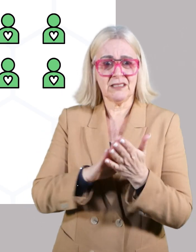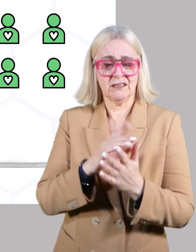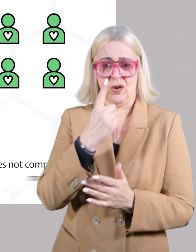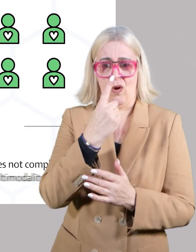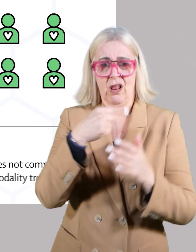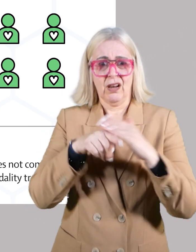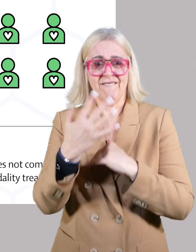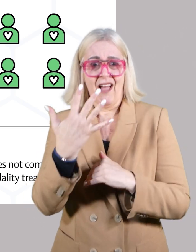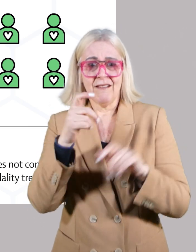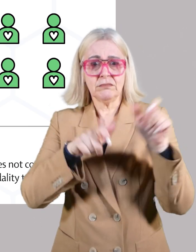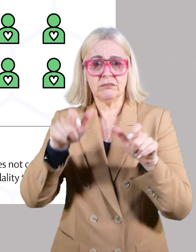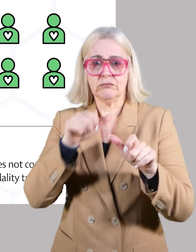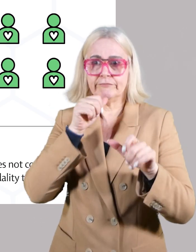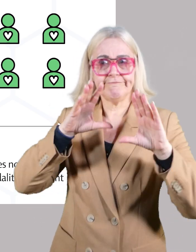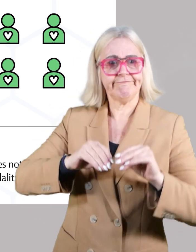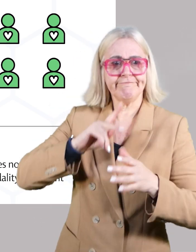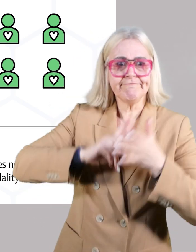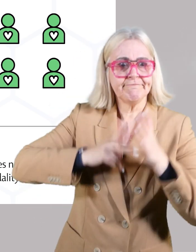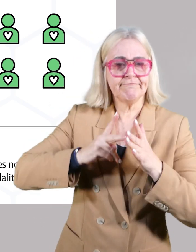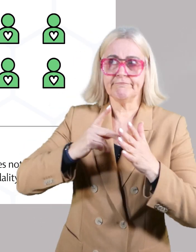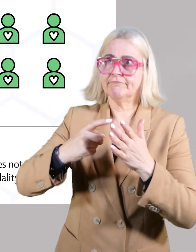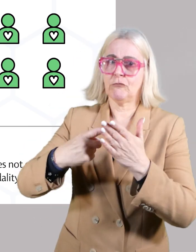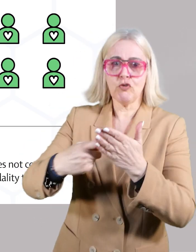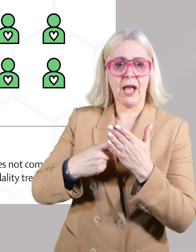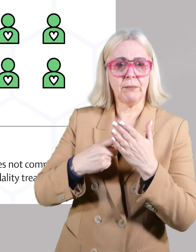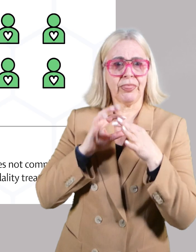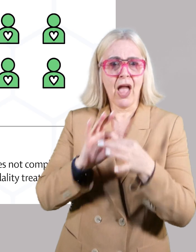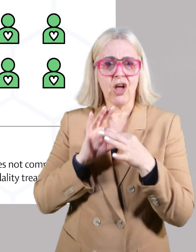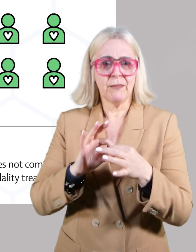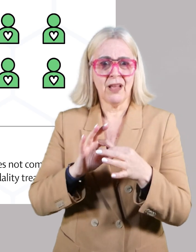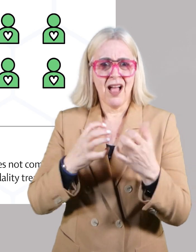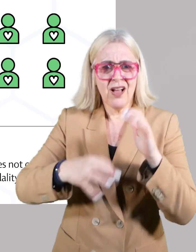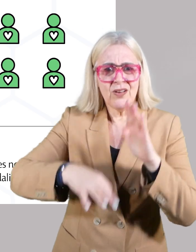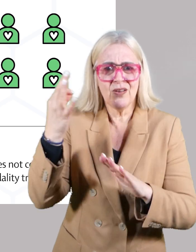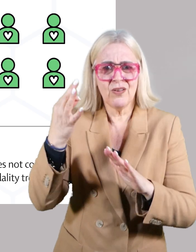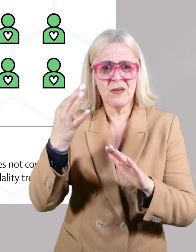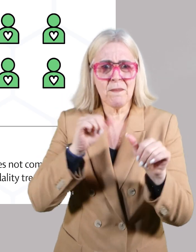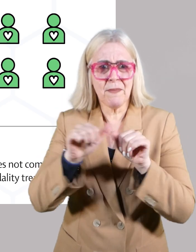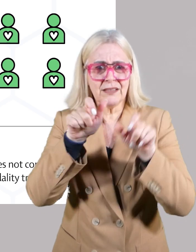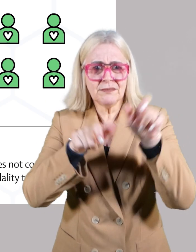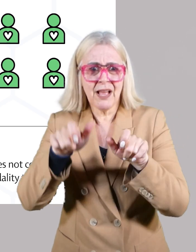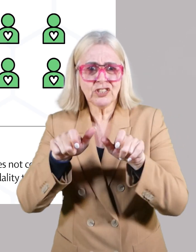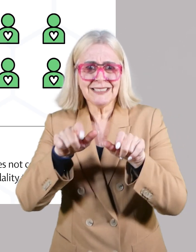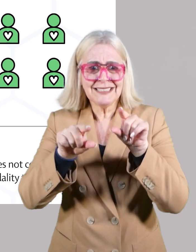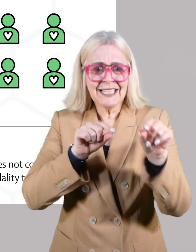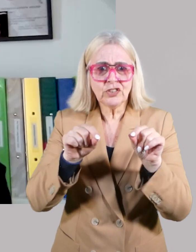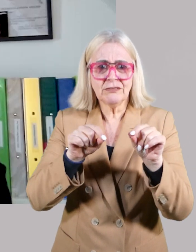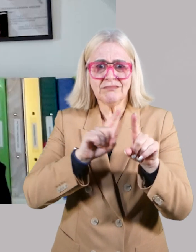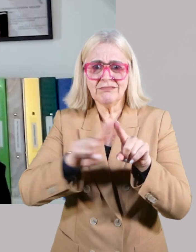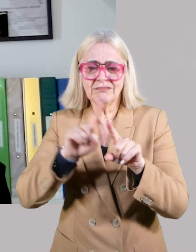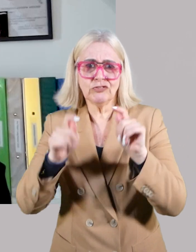still means that one out of five patients do not complete the planned multimodality treatment. So can we